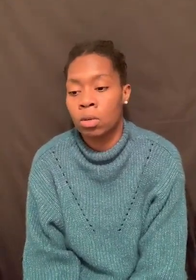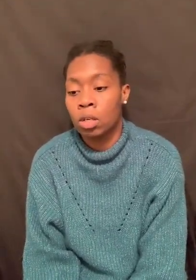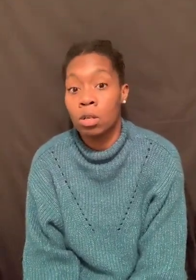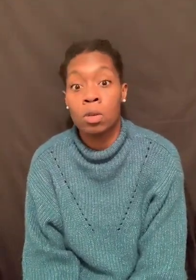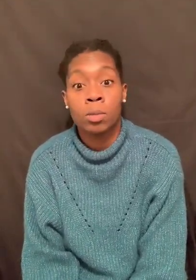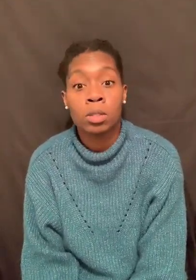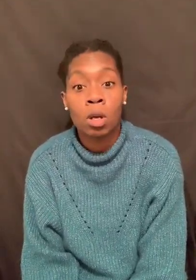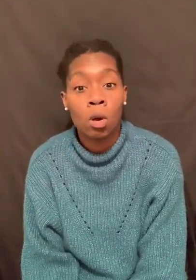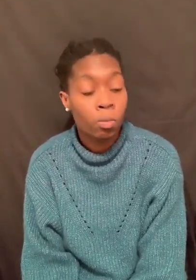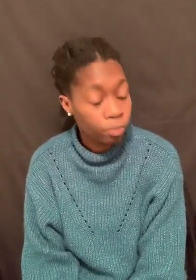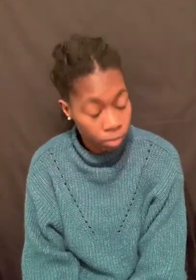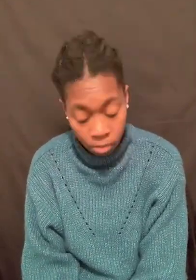He knew he supposed to go.